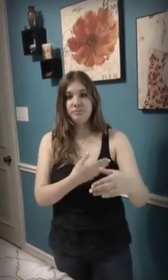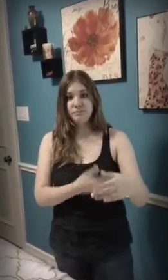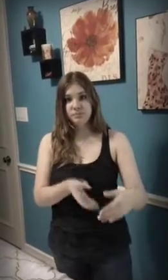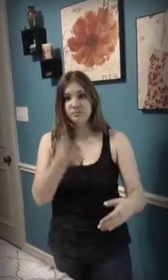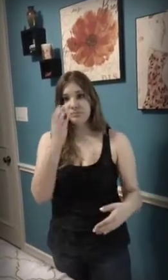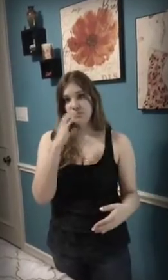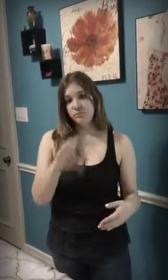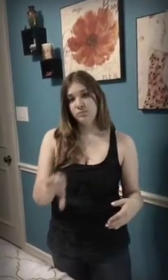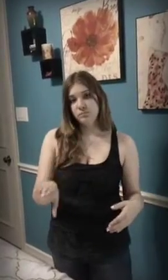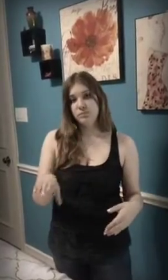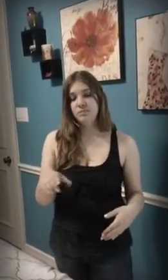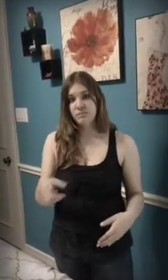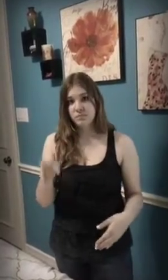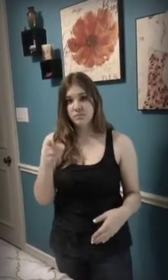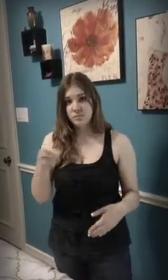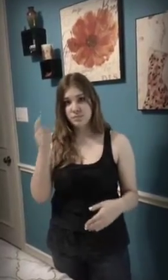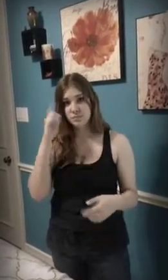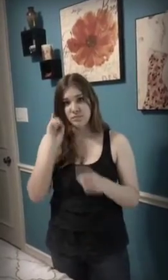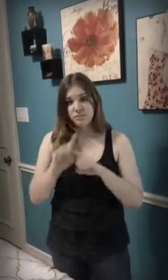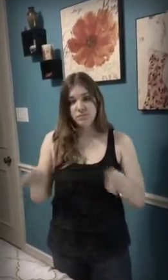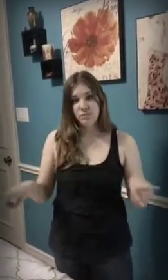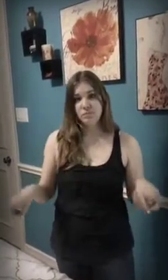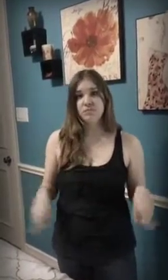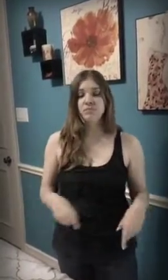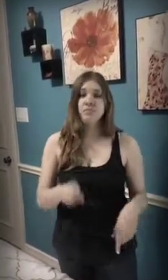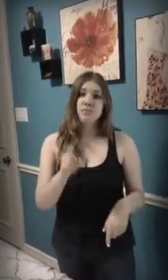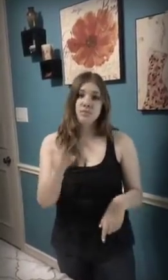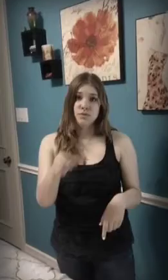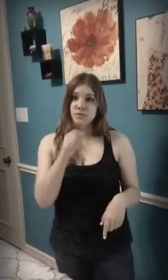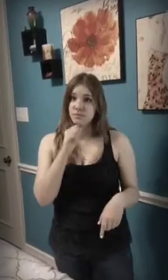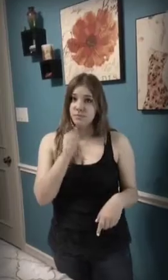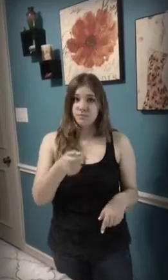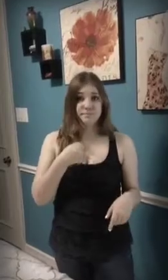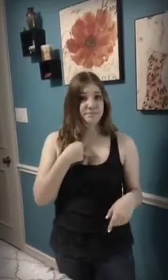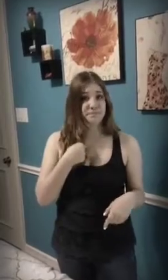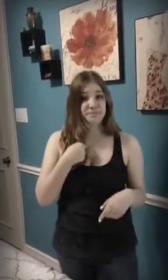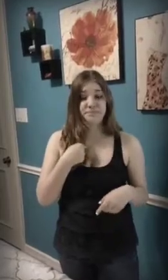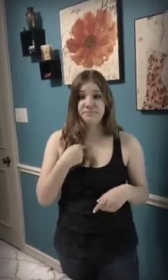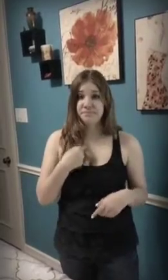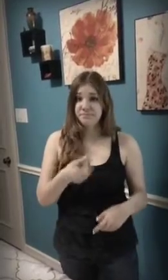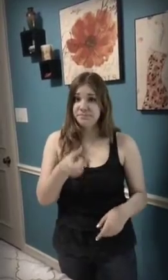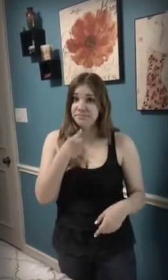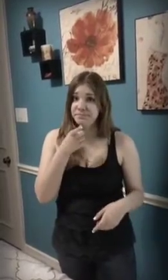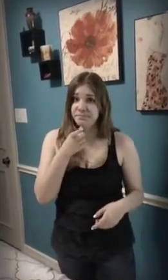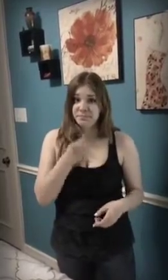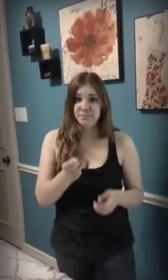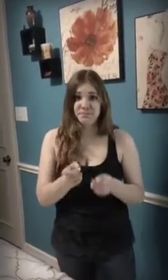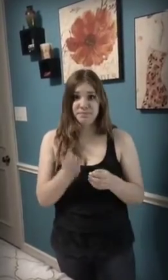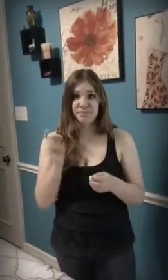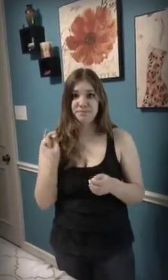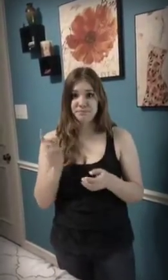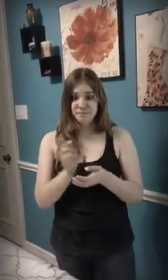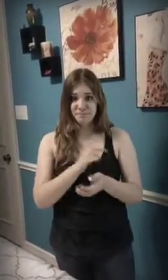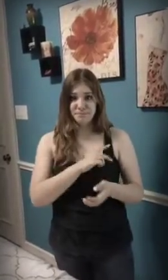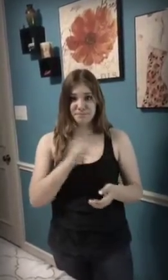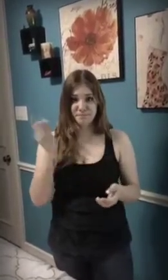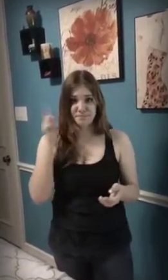Who cares if you disagree? You are not me who made you king of